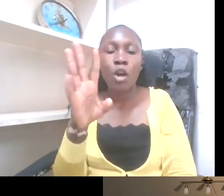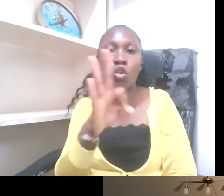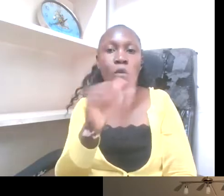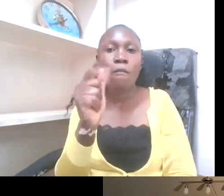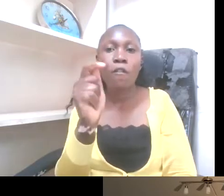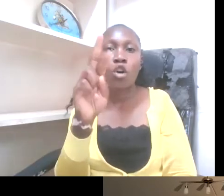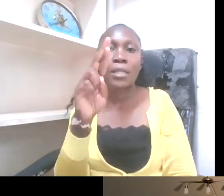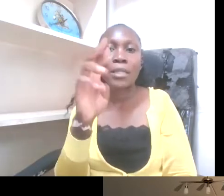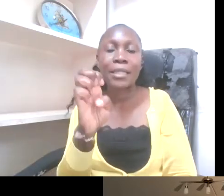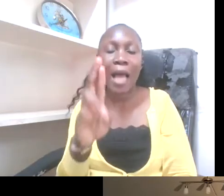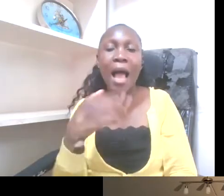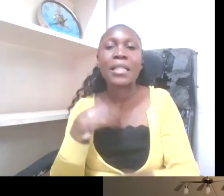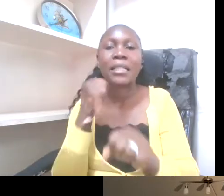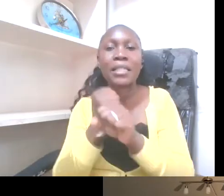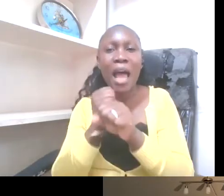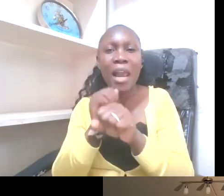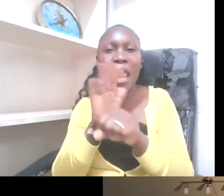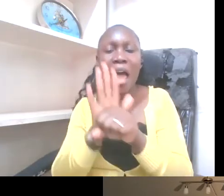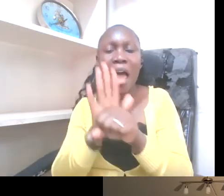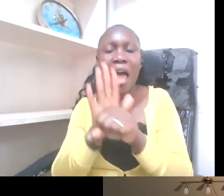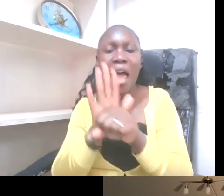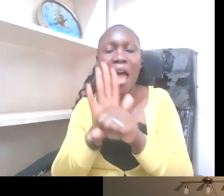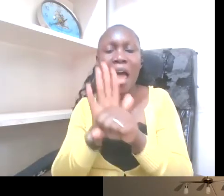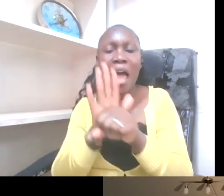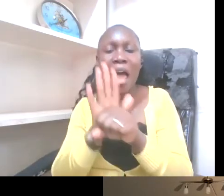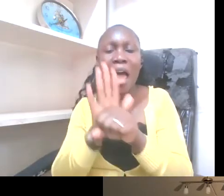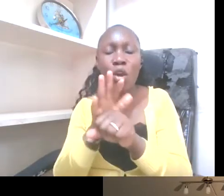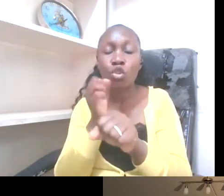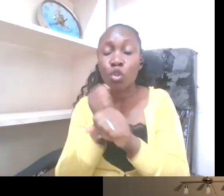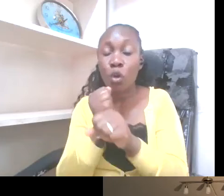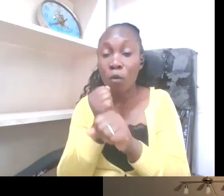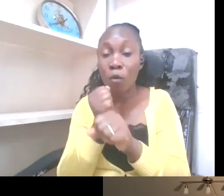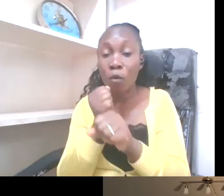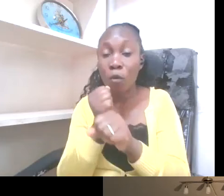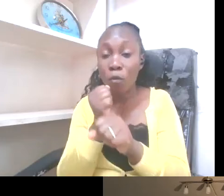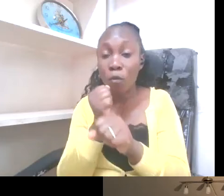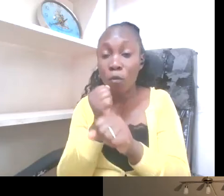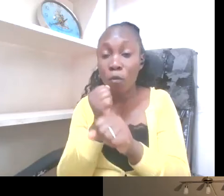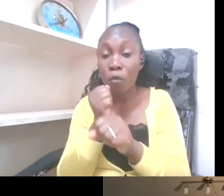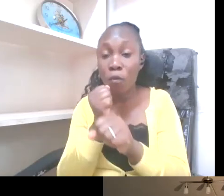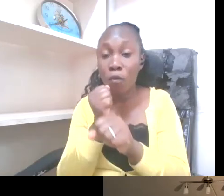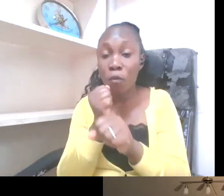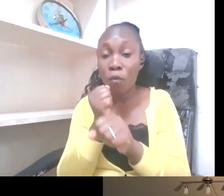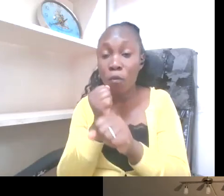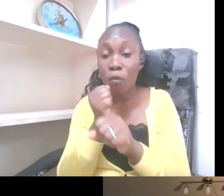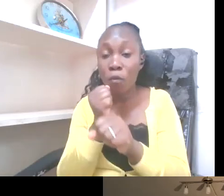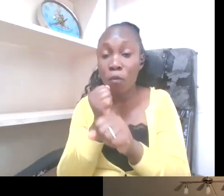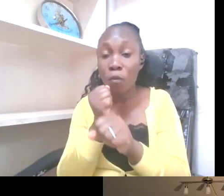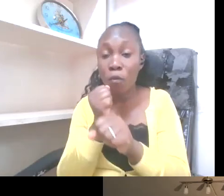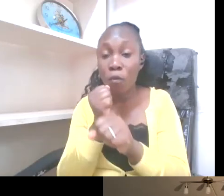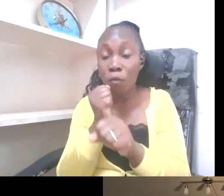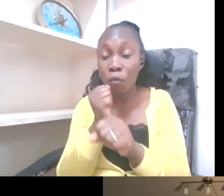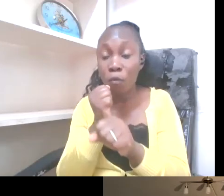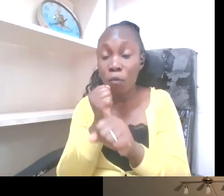institutionalizing the deaf in various industry, education, healthcare,